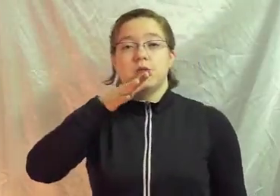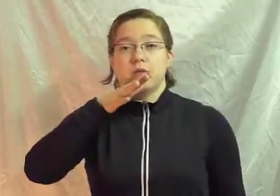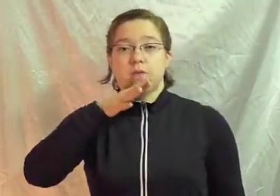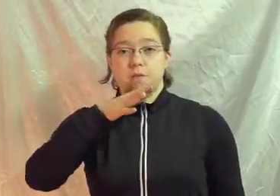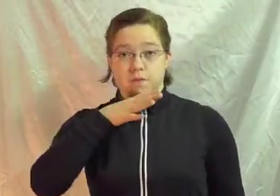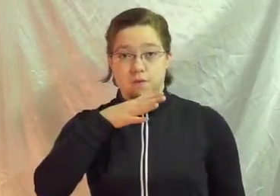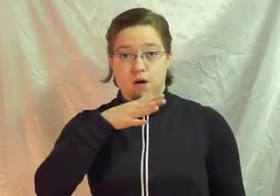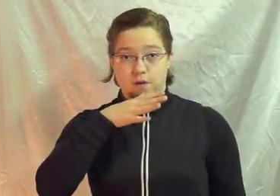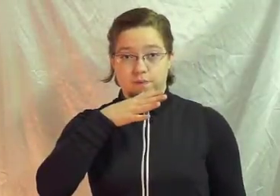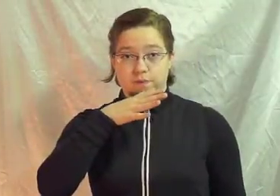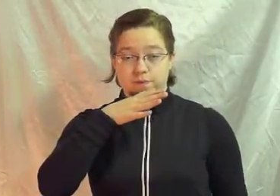Mom